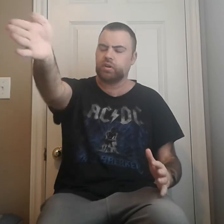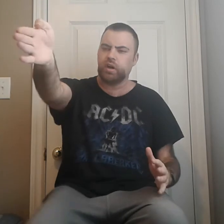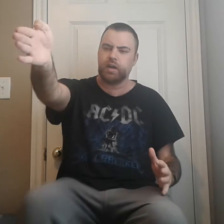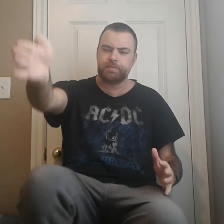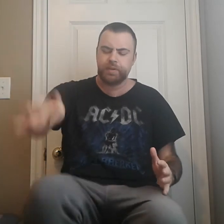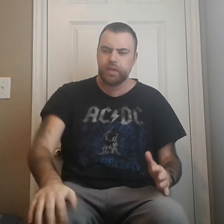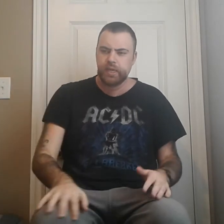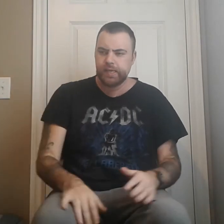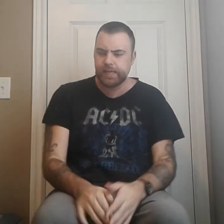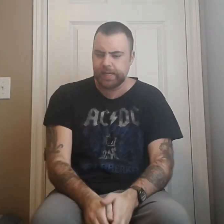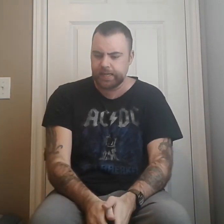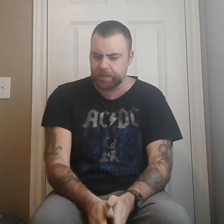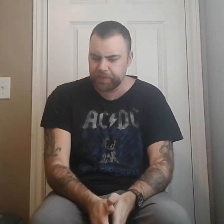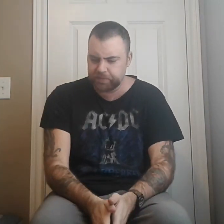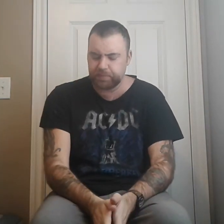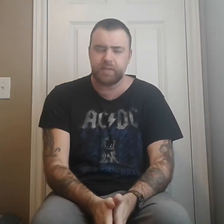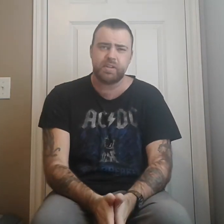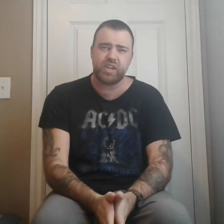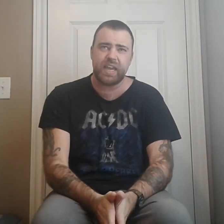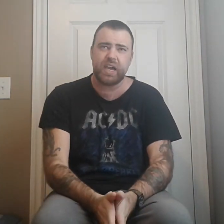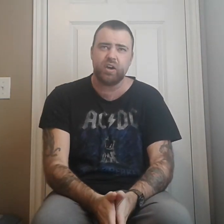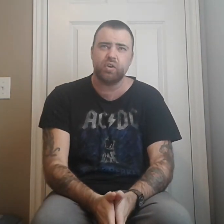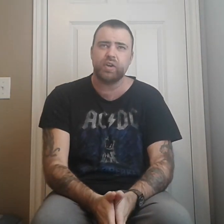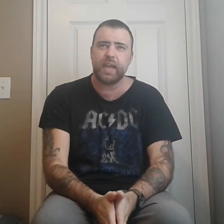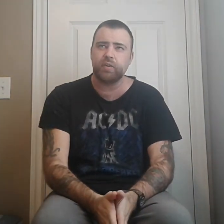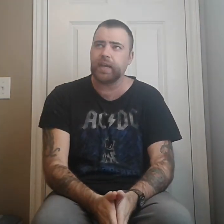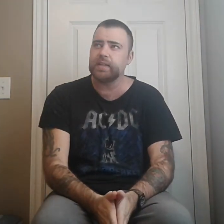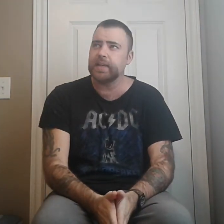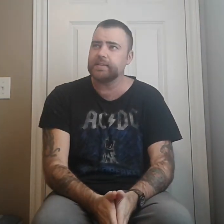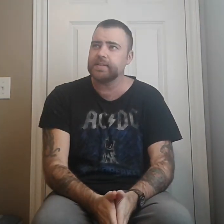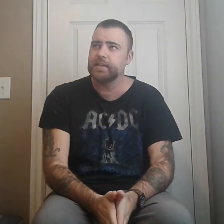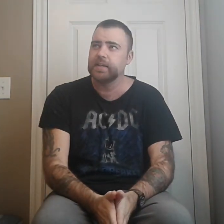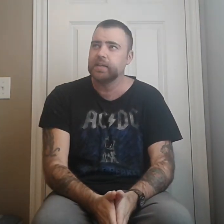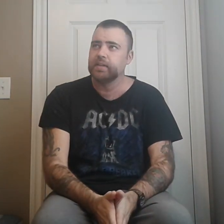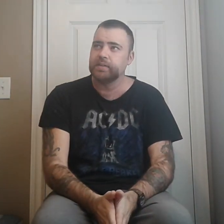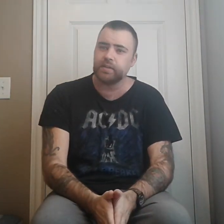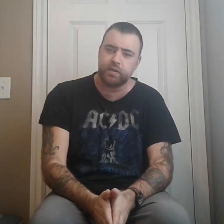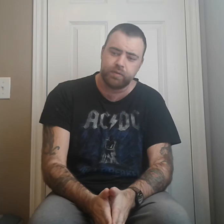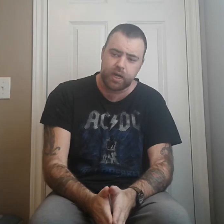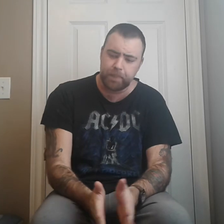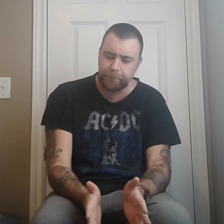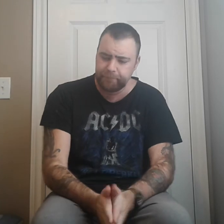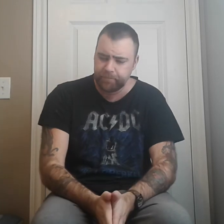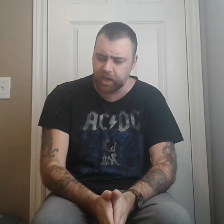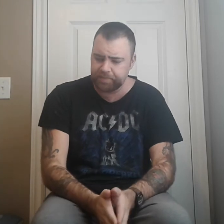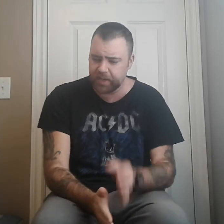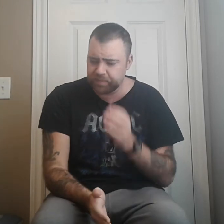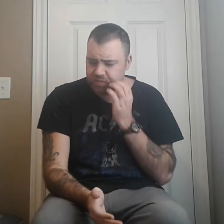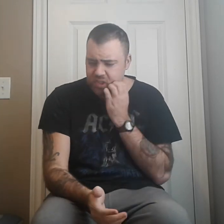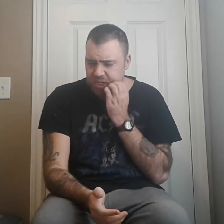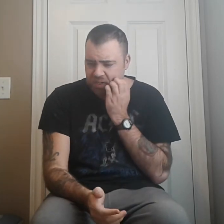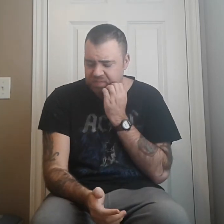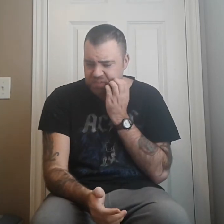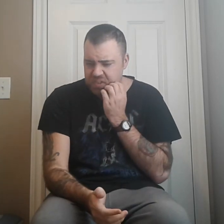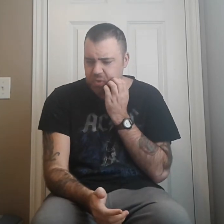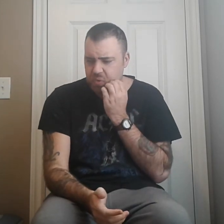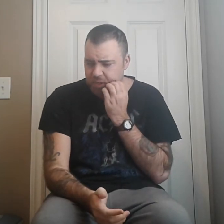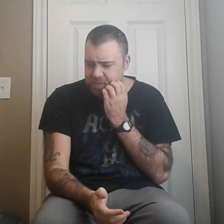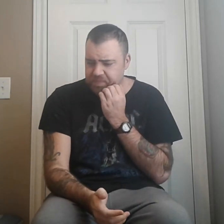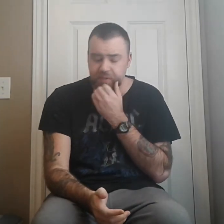off. And, um, that's pretty much how, how it ended. So, um, I found, you know, quite, very,